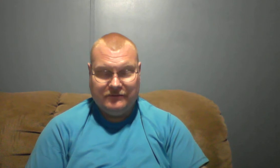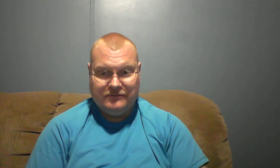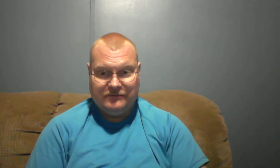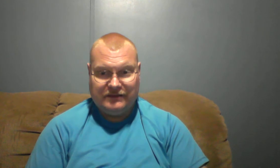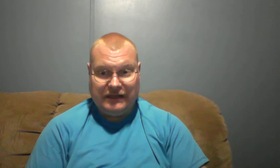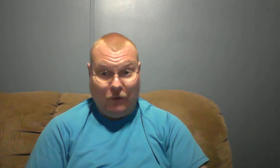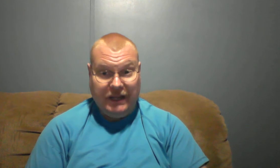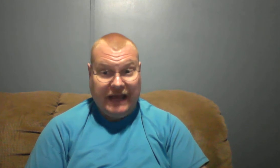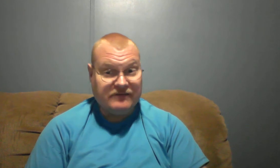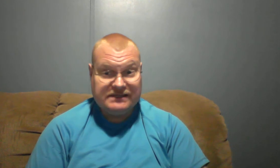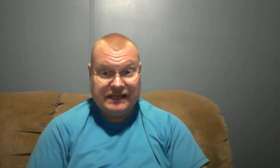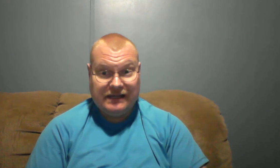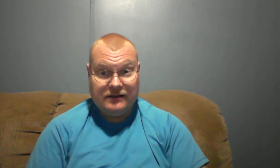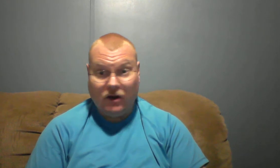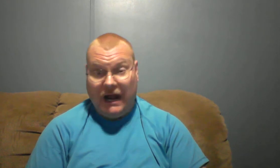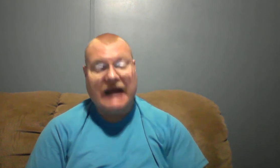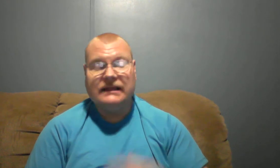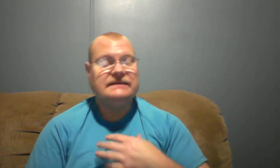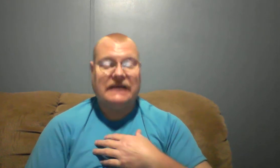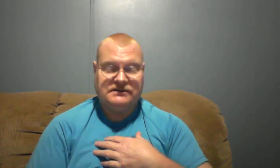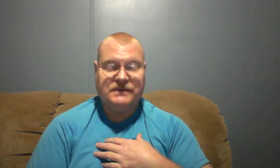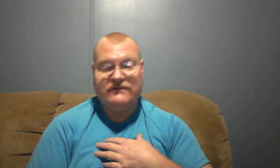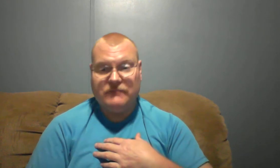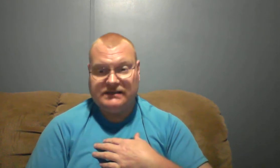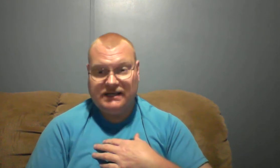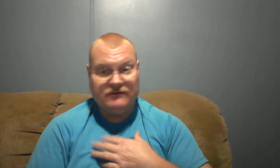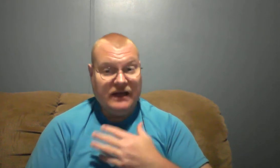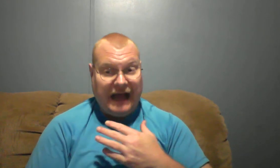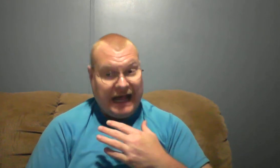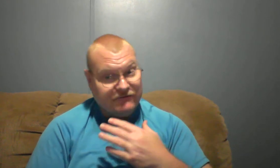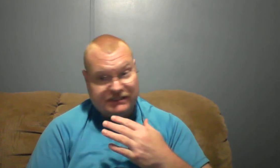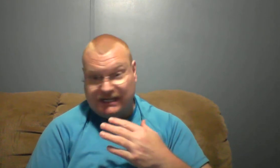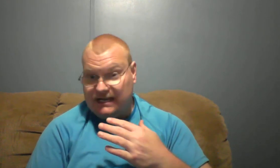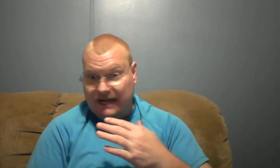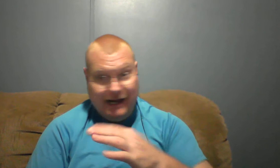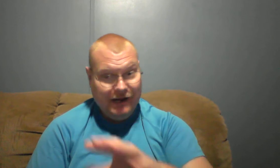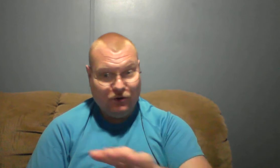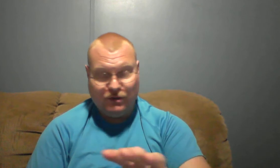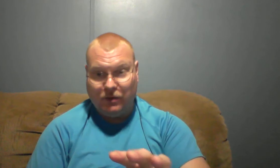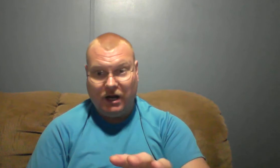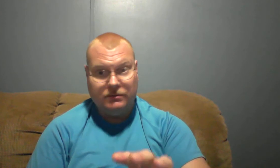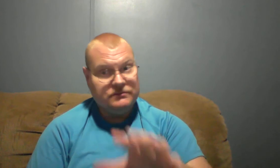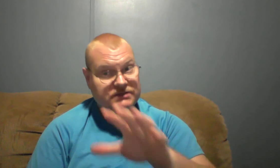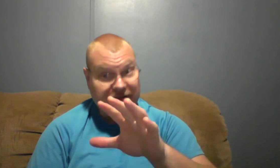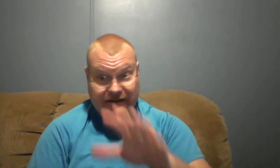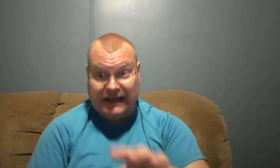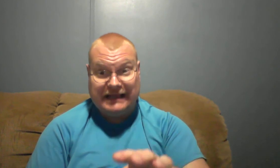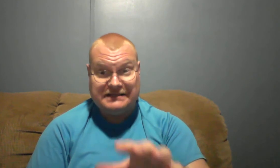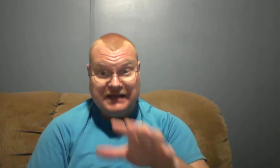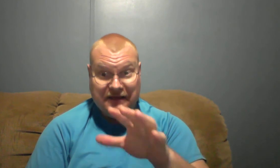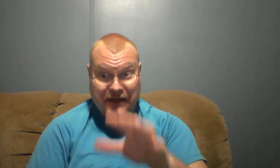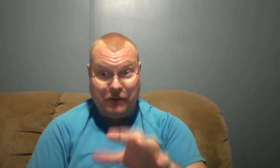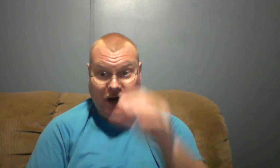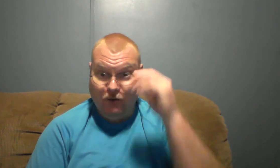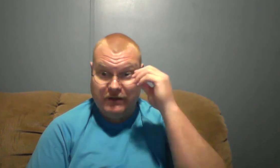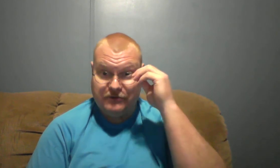and we haven't seen or at least I'll speak for myself I haven't seen near the problems and the things that Paul went through